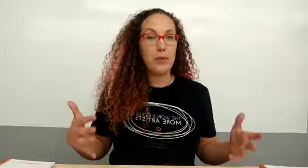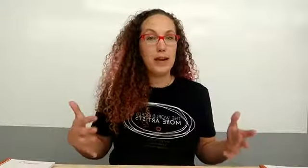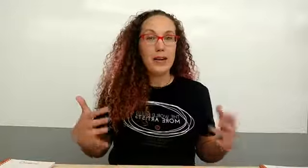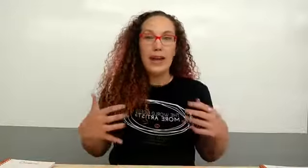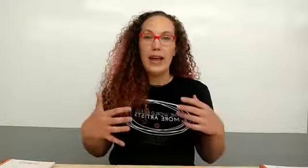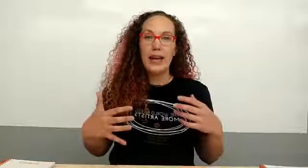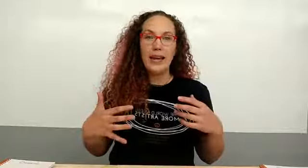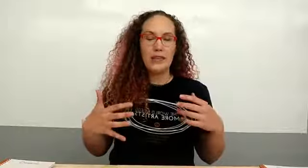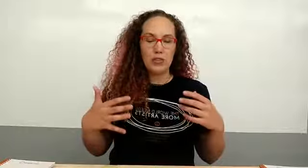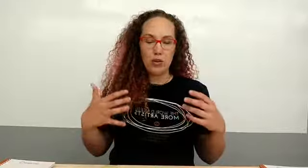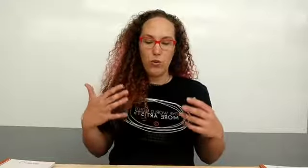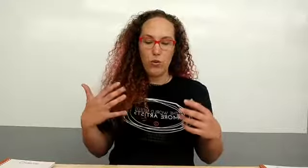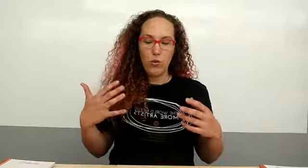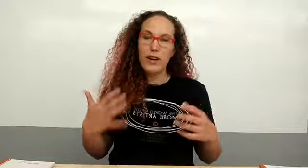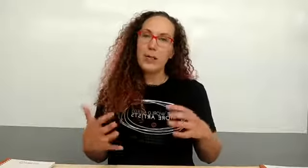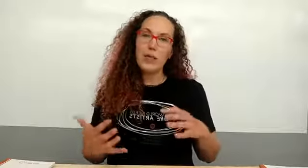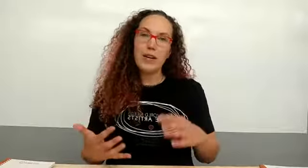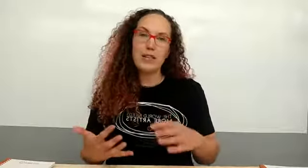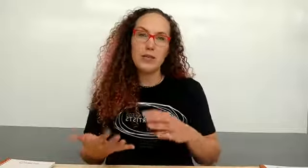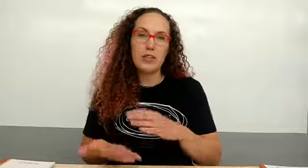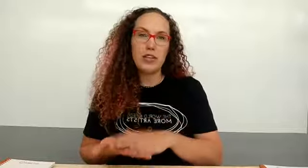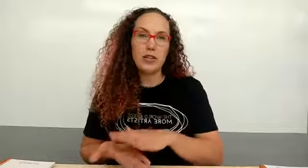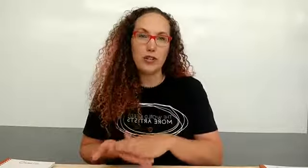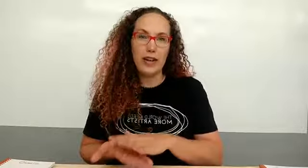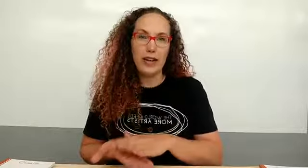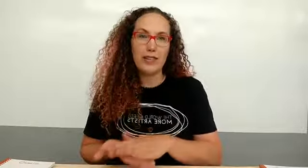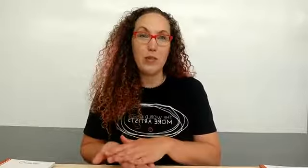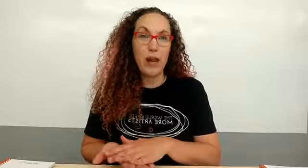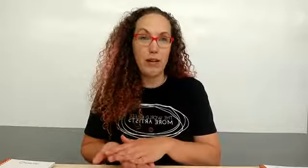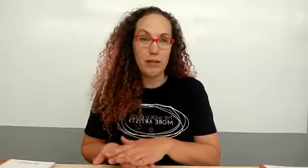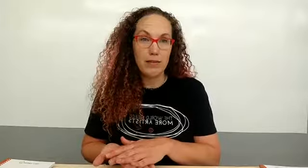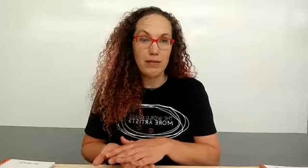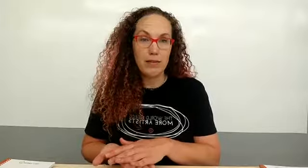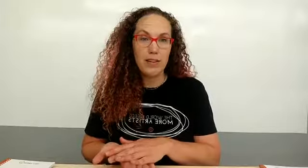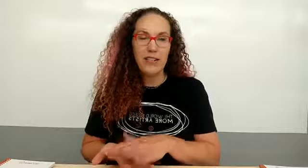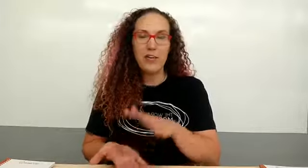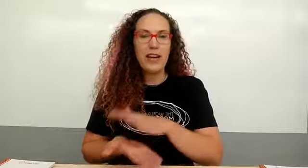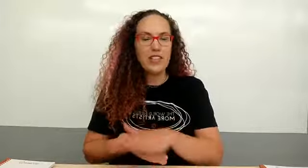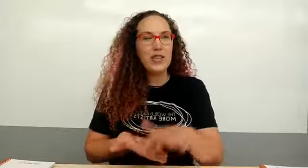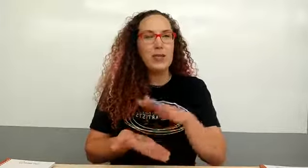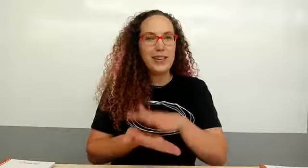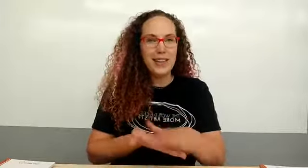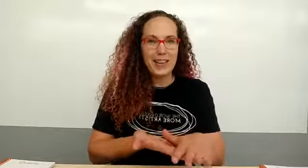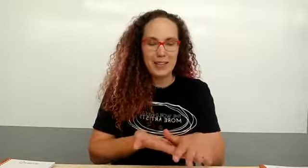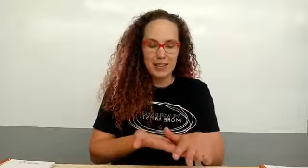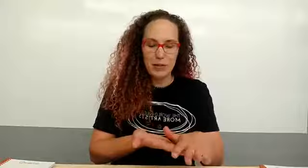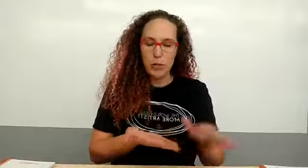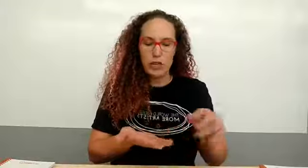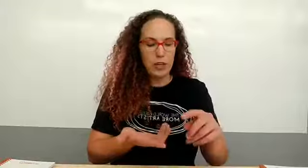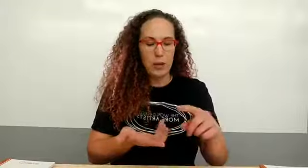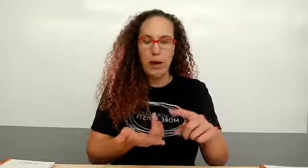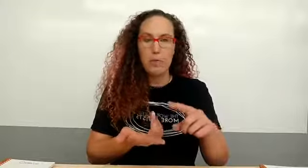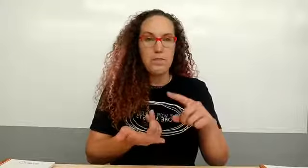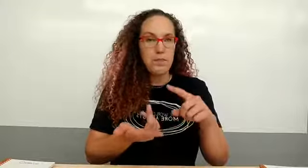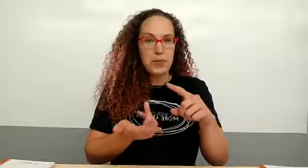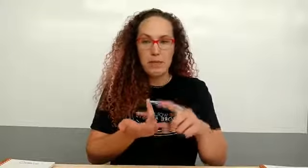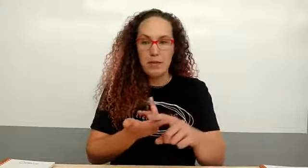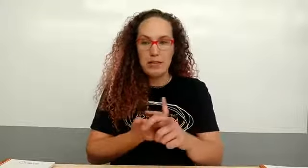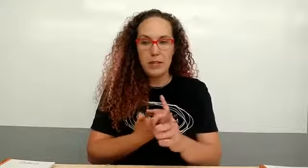right and so we're going to provide some teacher training as well for each of the weekly lessons and we're going to talk about maybe some